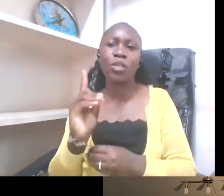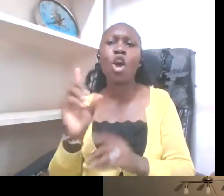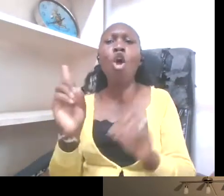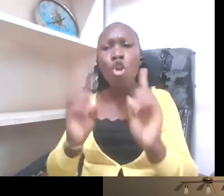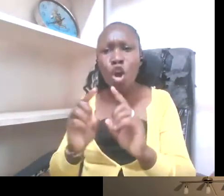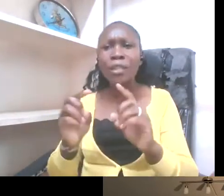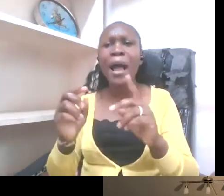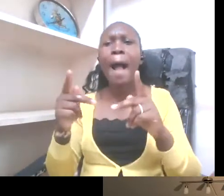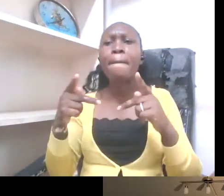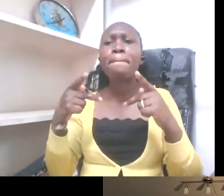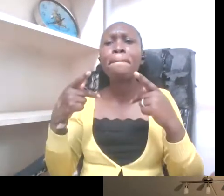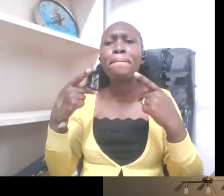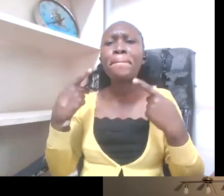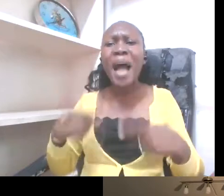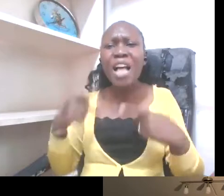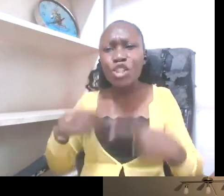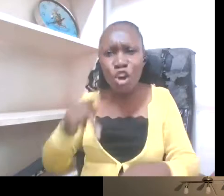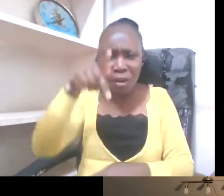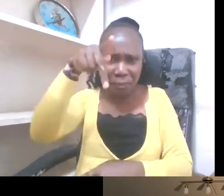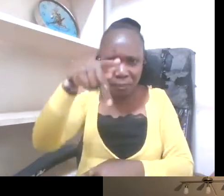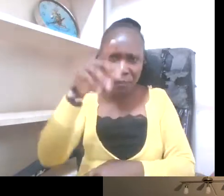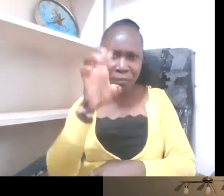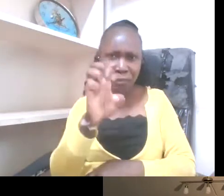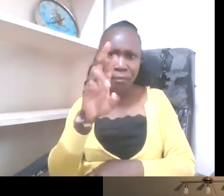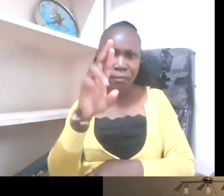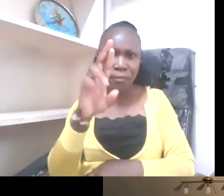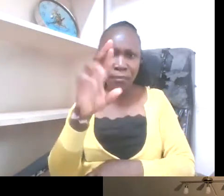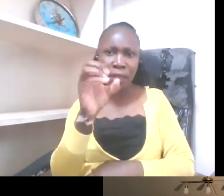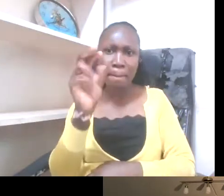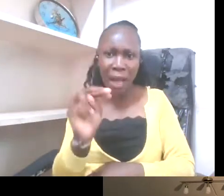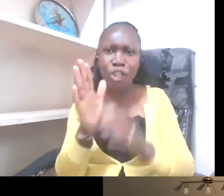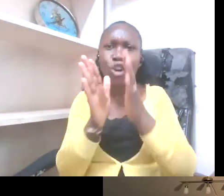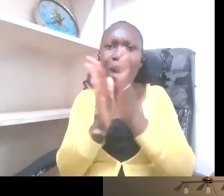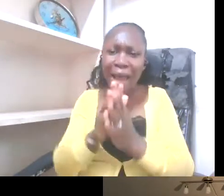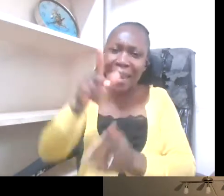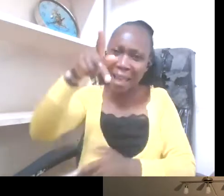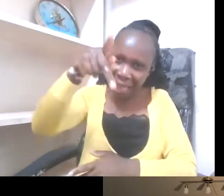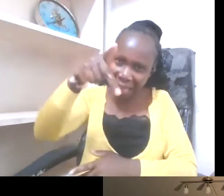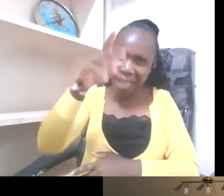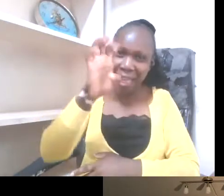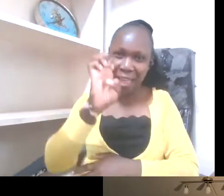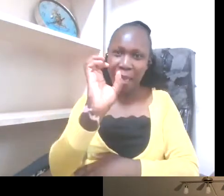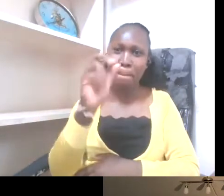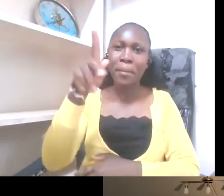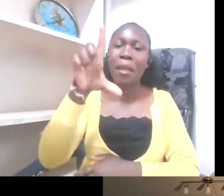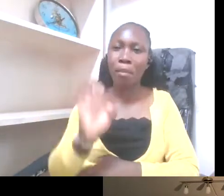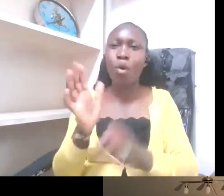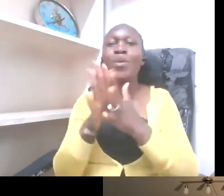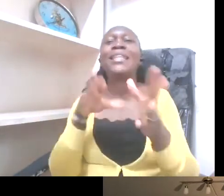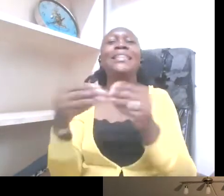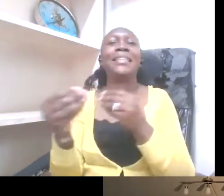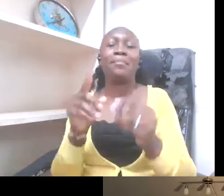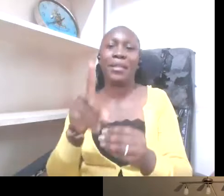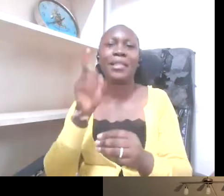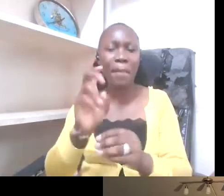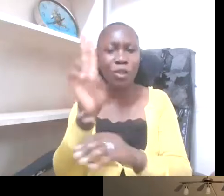interesting that the nuances and the connotations of each of these definitions and where they are applicable, especially